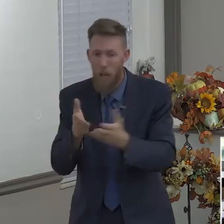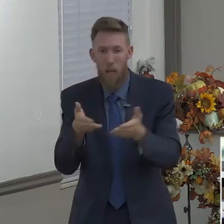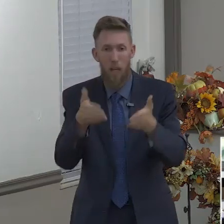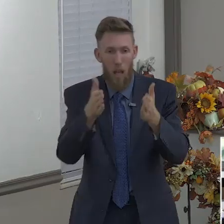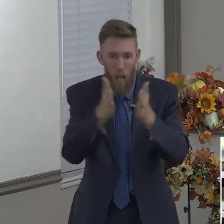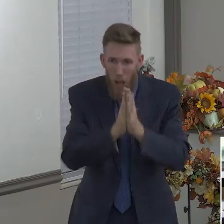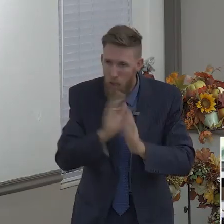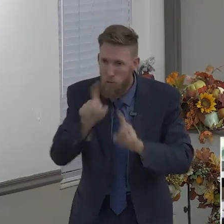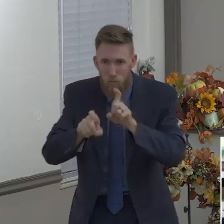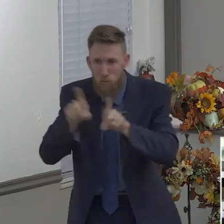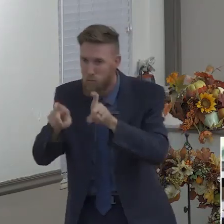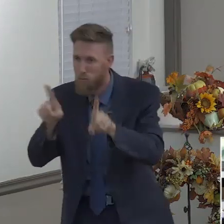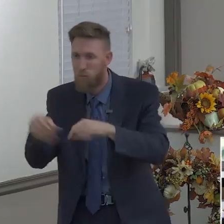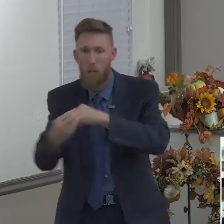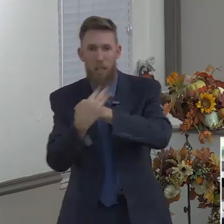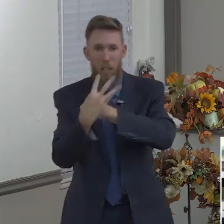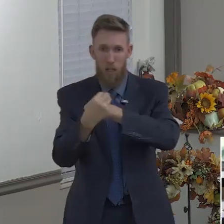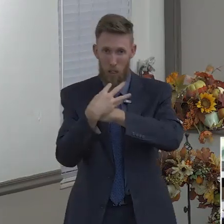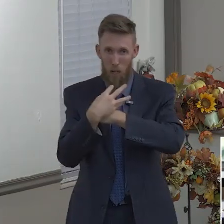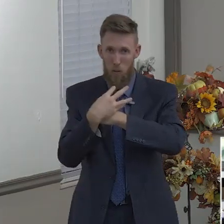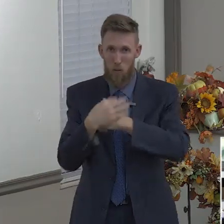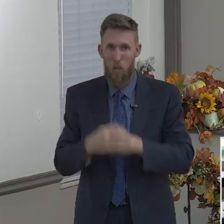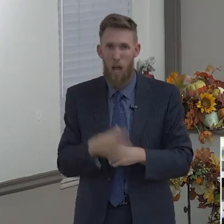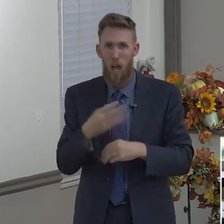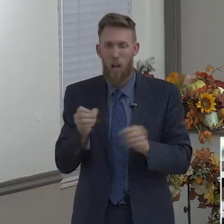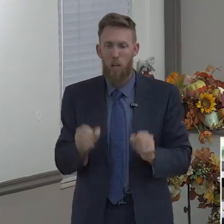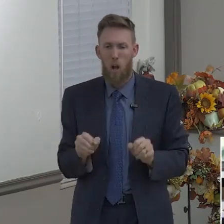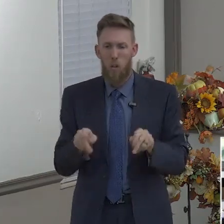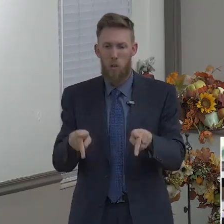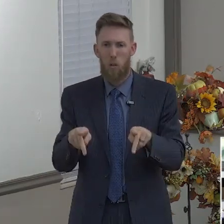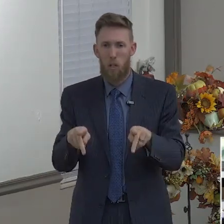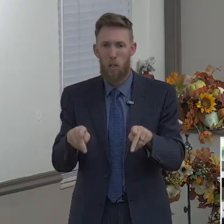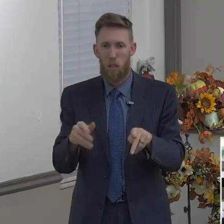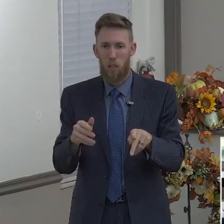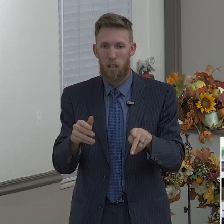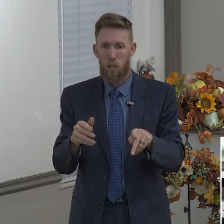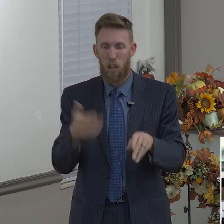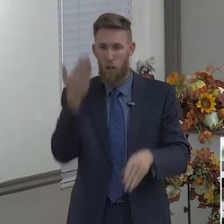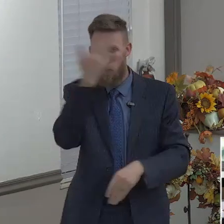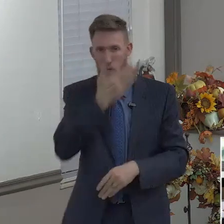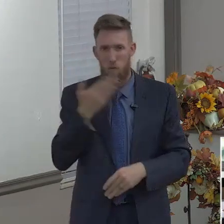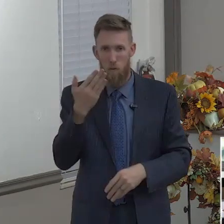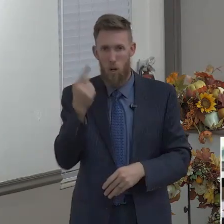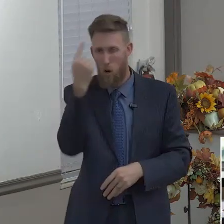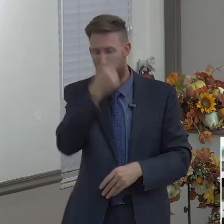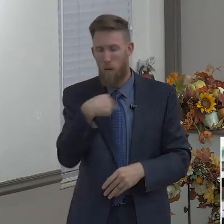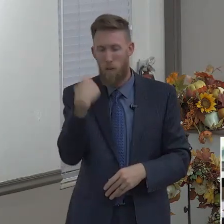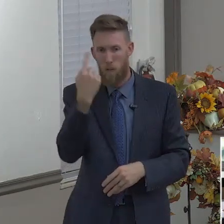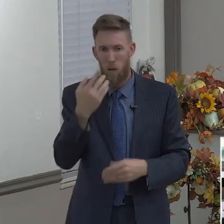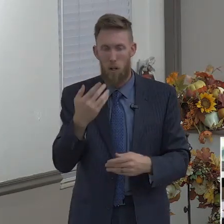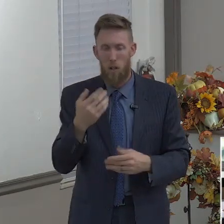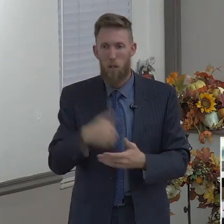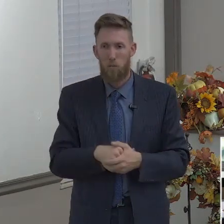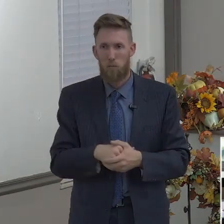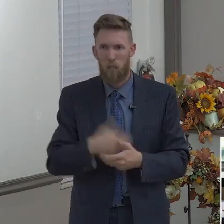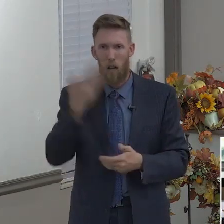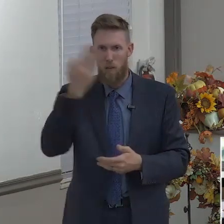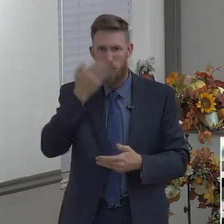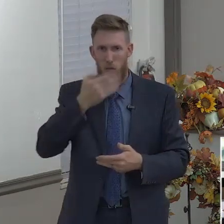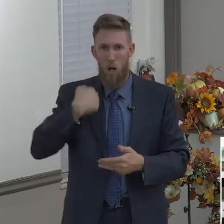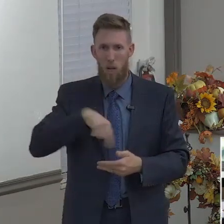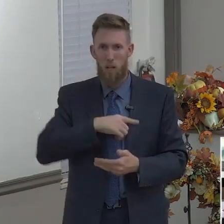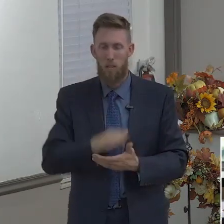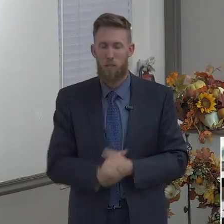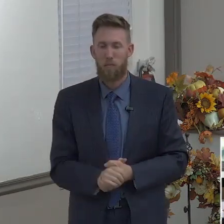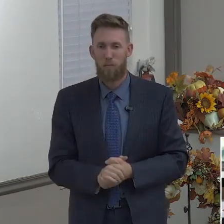there's an opportunity right in front of us. Make sure that God is the one putting this there. And not Satan opening that door